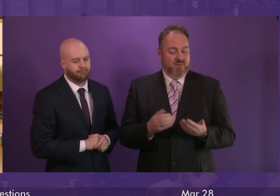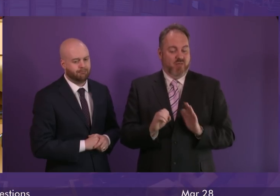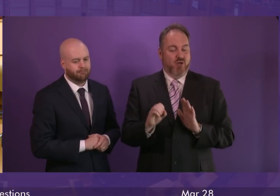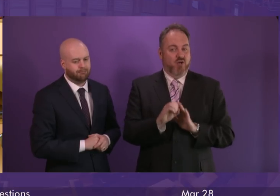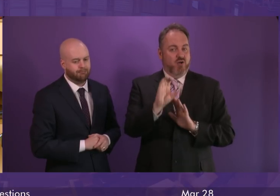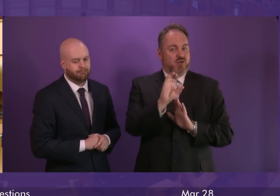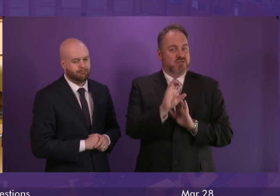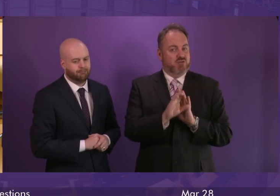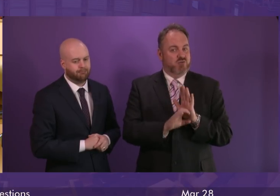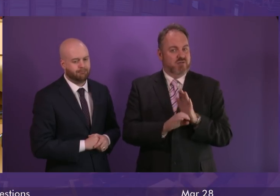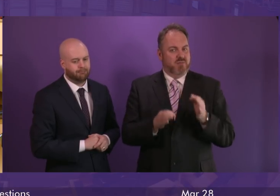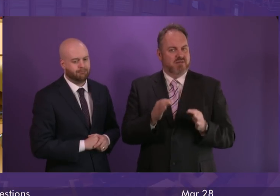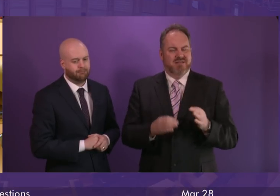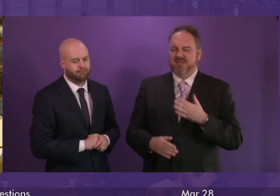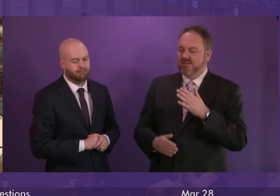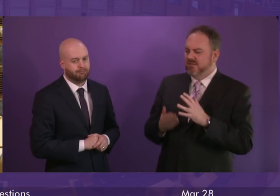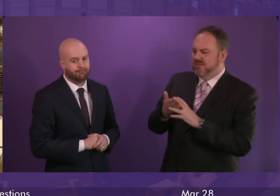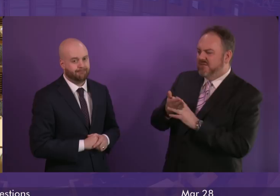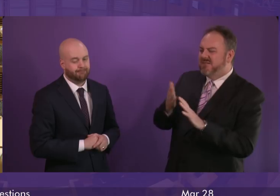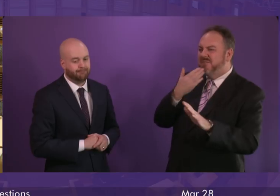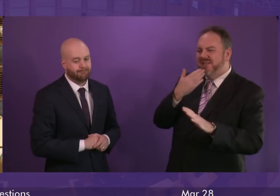So... Let's keep the noise down, please.